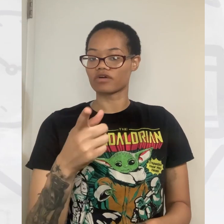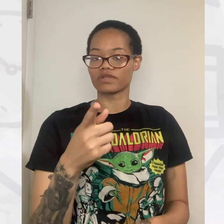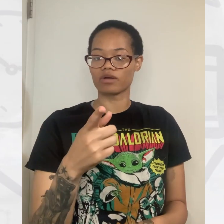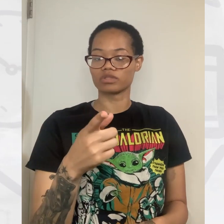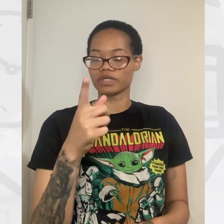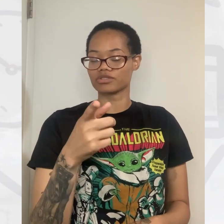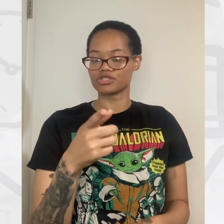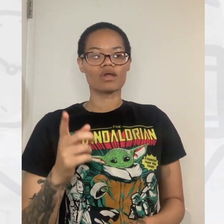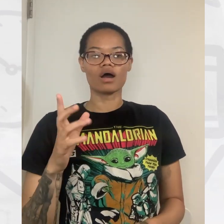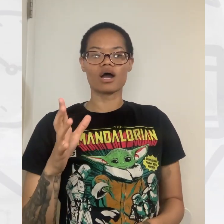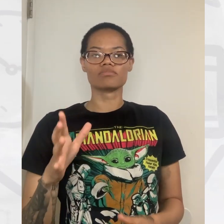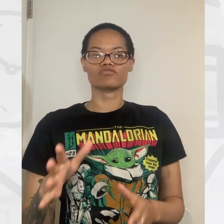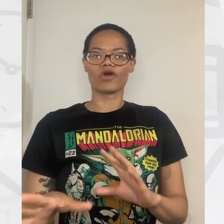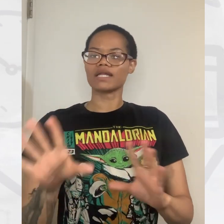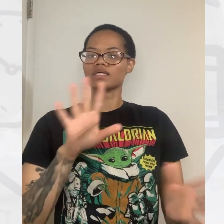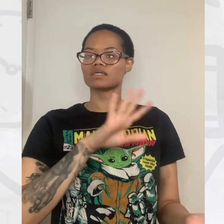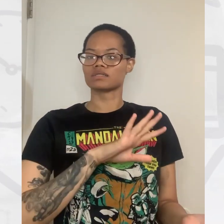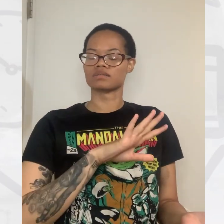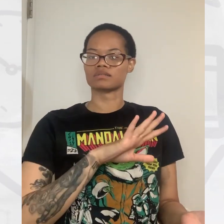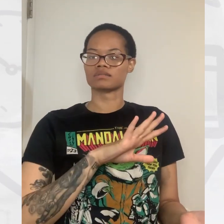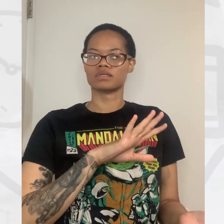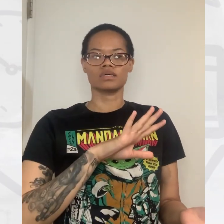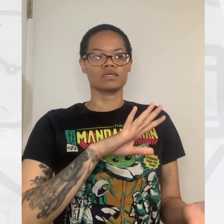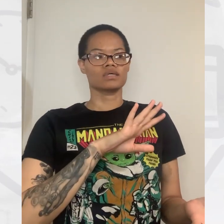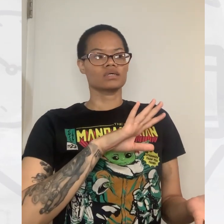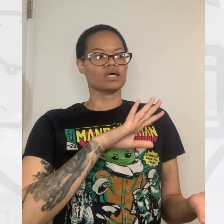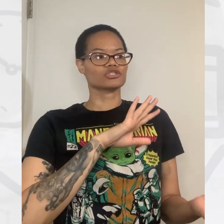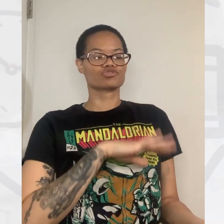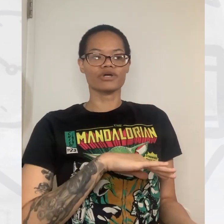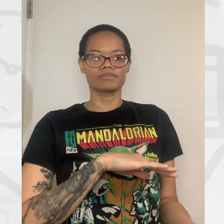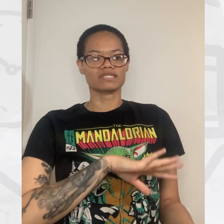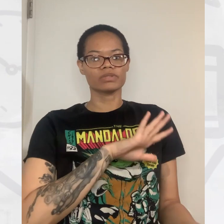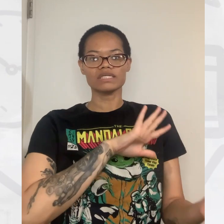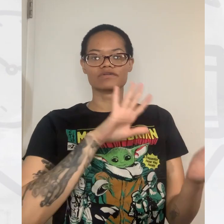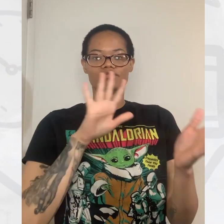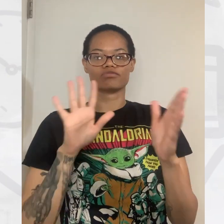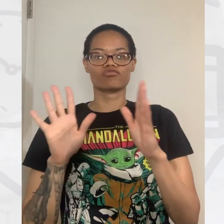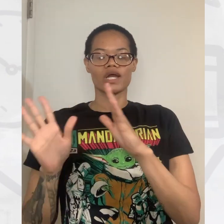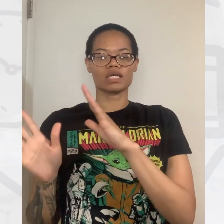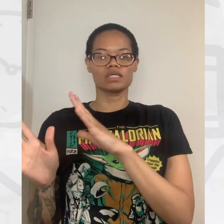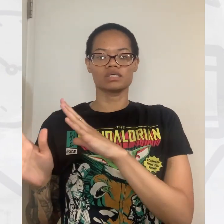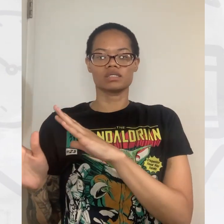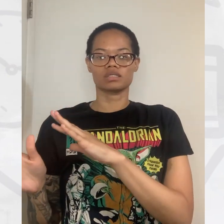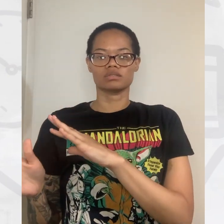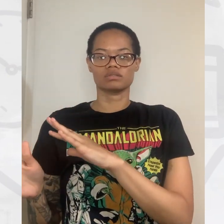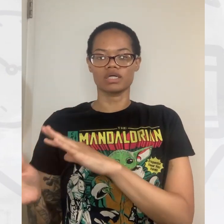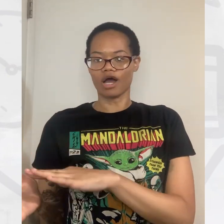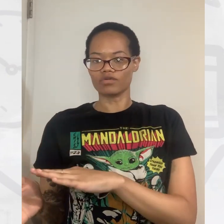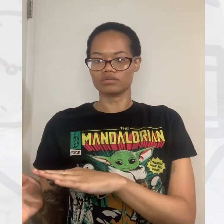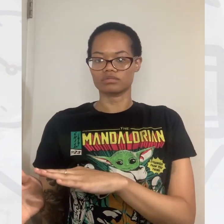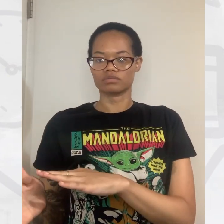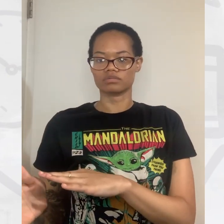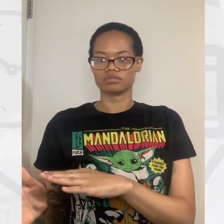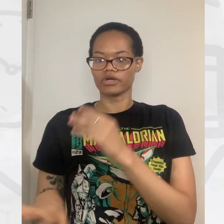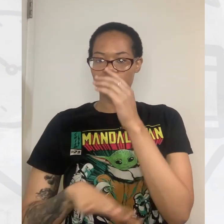the third, check out for that one later this year. Um, writing a script is completely different from writing a